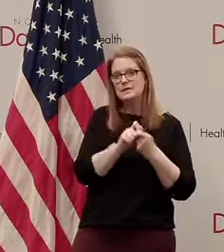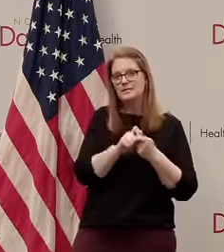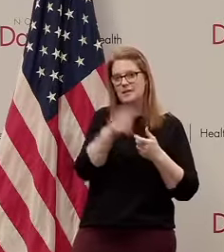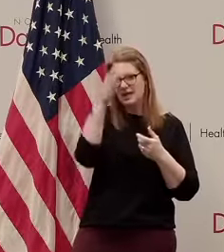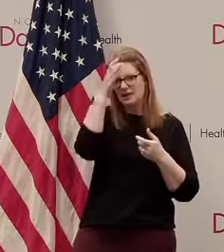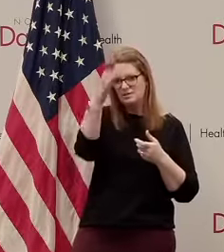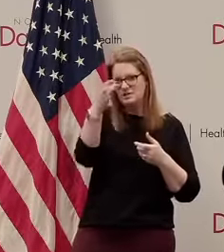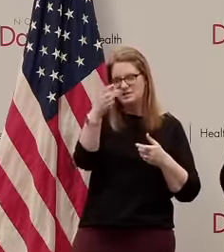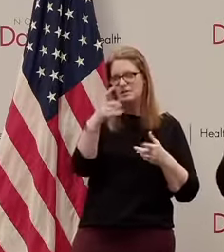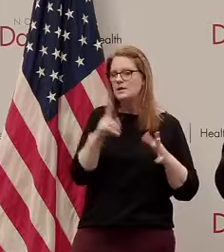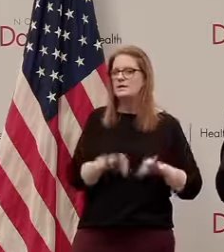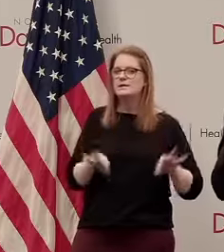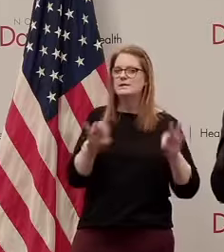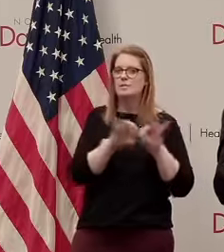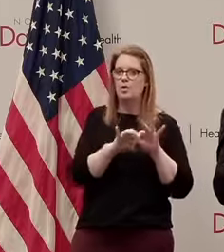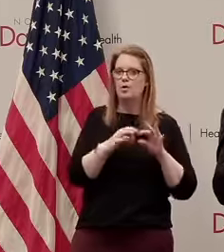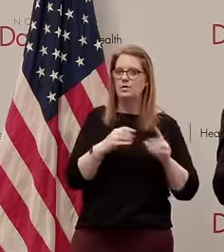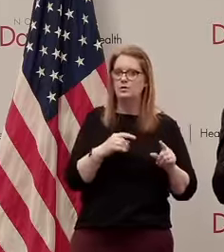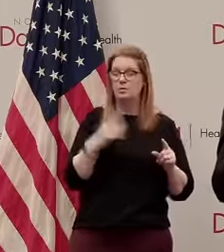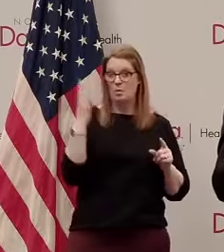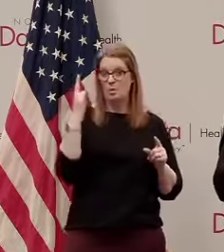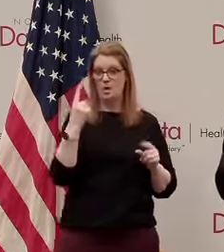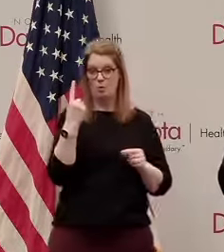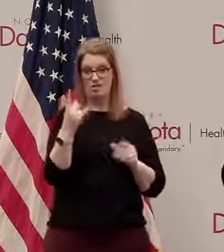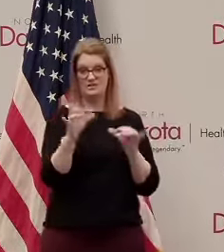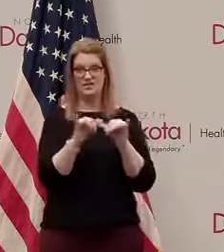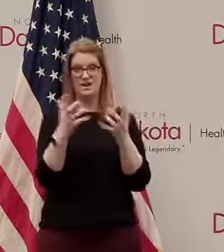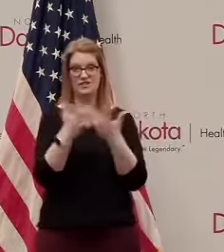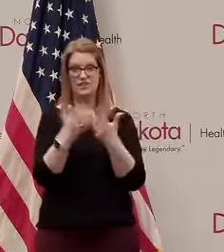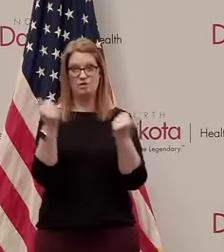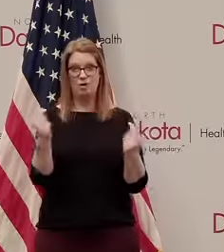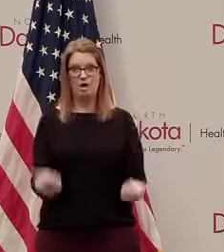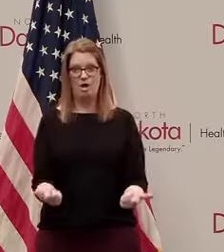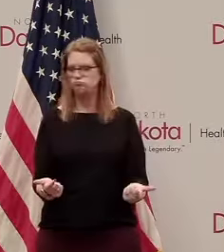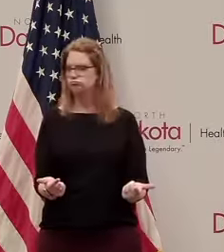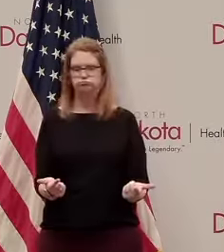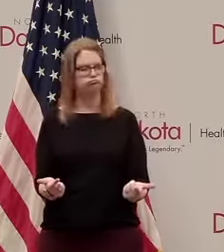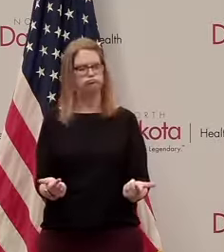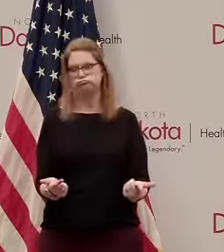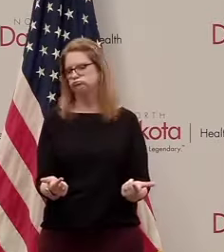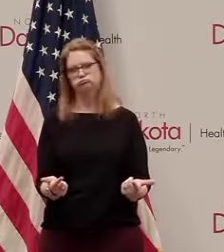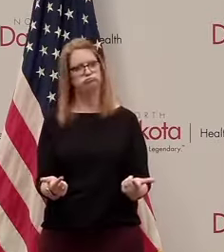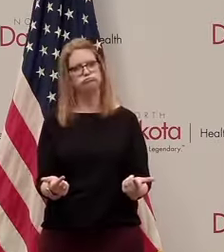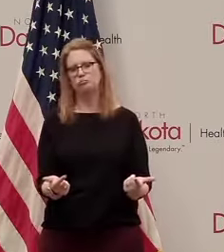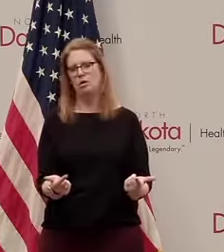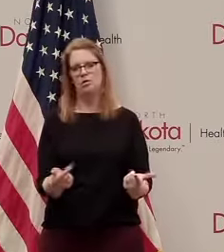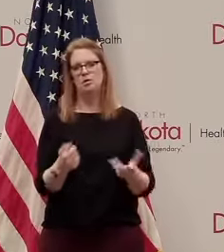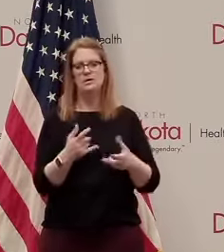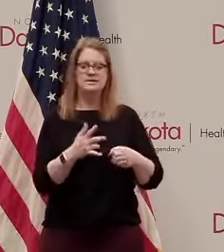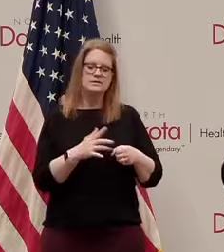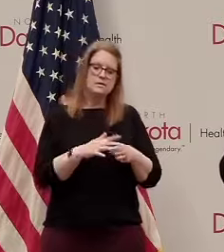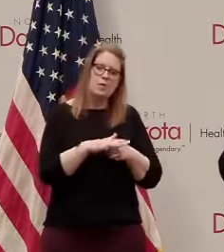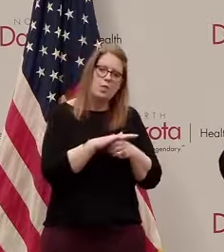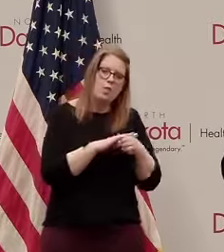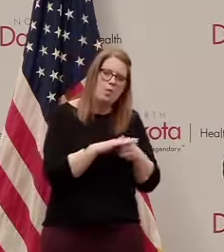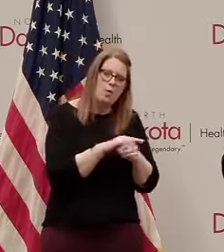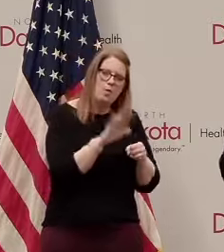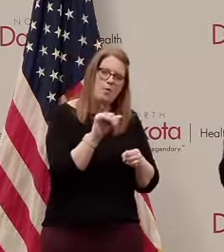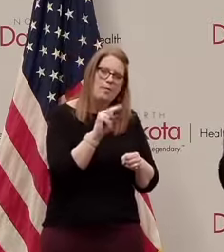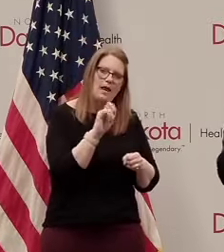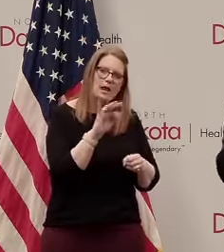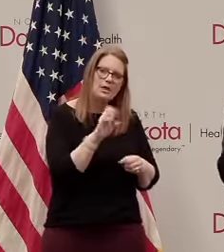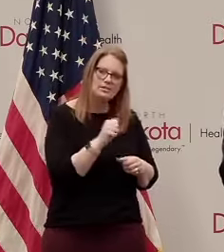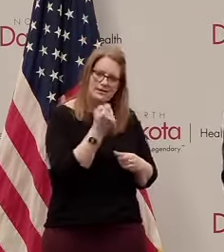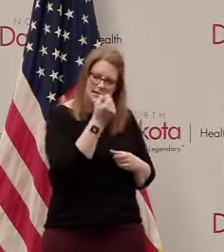a big one because one size never fits all and local bankers that understand the industry that they're lending to not just